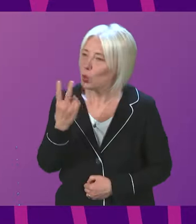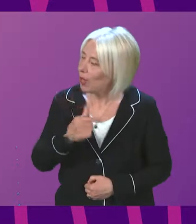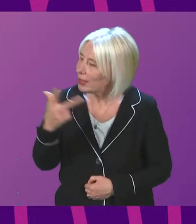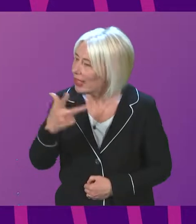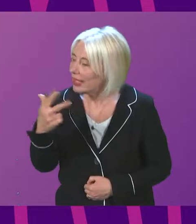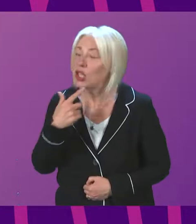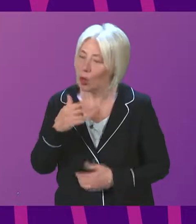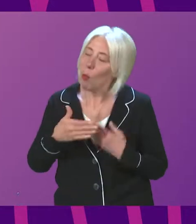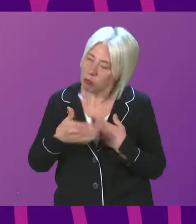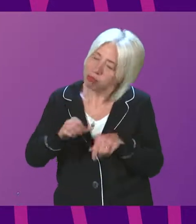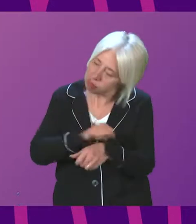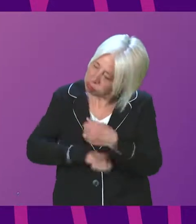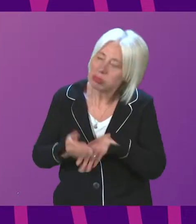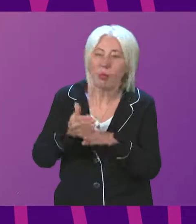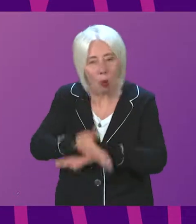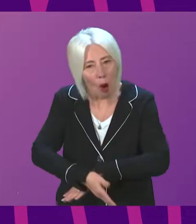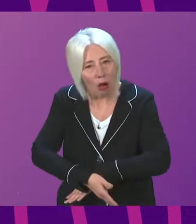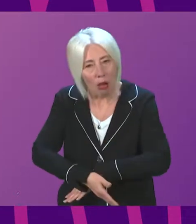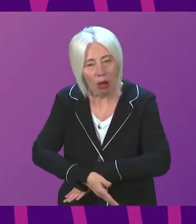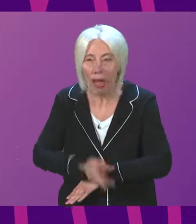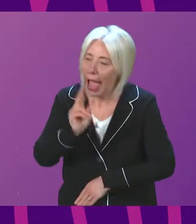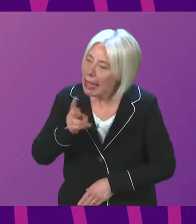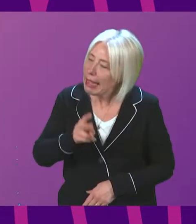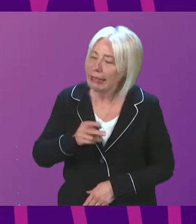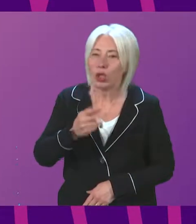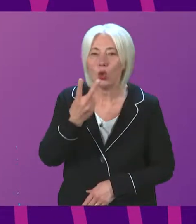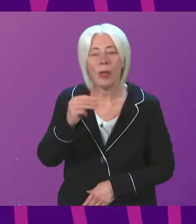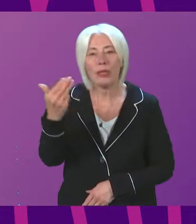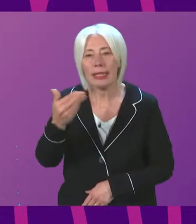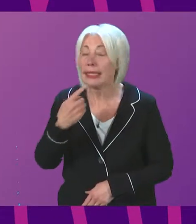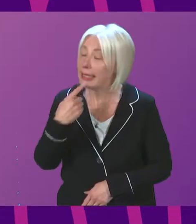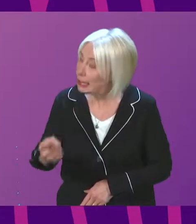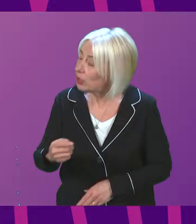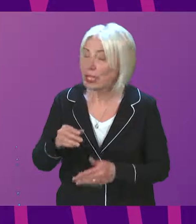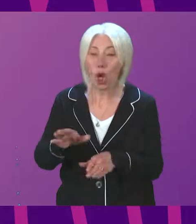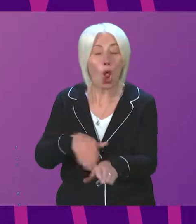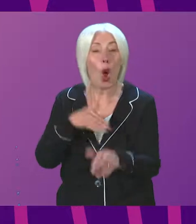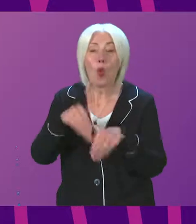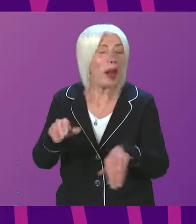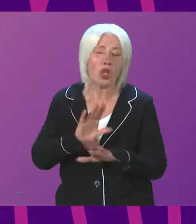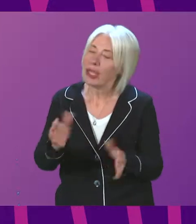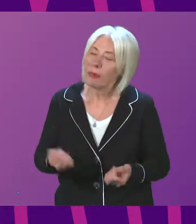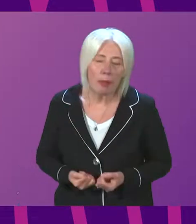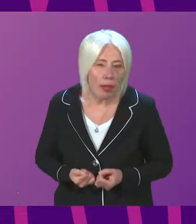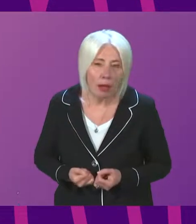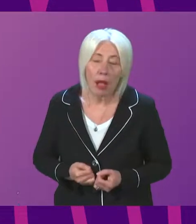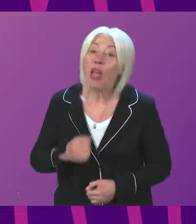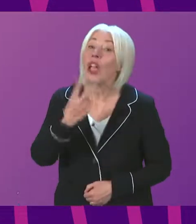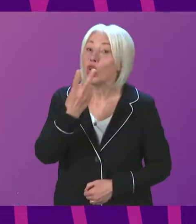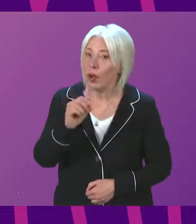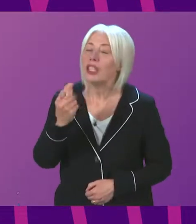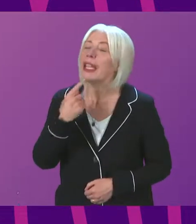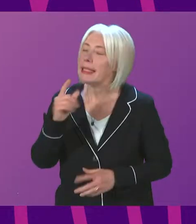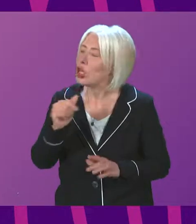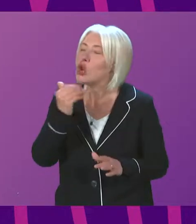more work to do. In 2019, she again said, long waits are unacceptable. In 2020, she admitted there had not been enough